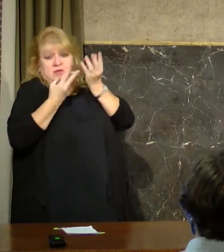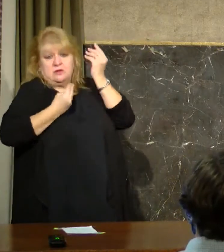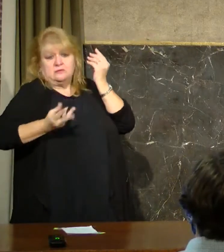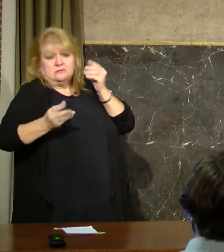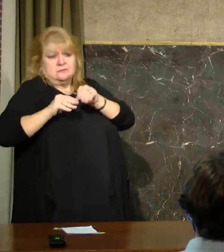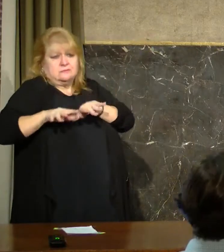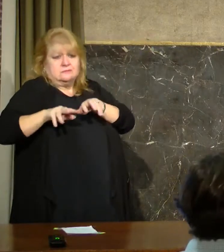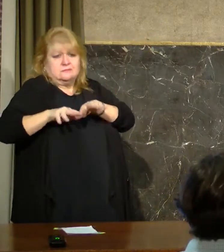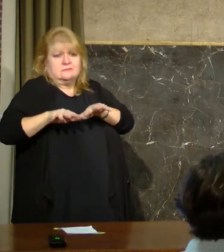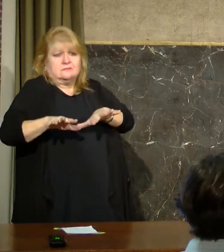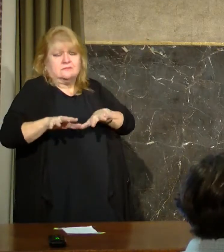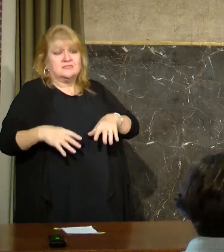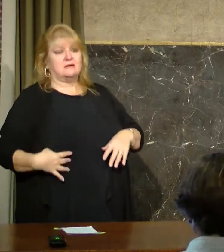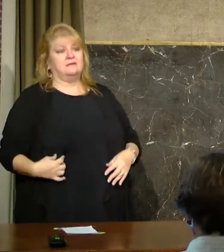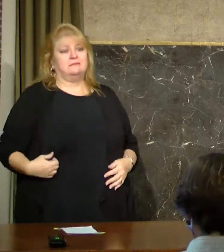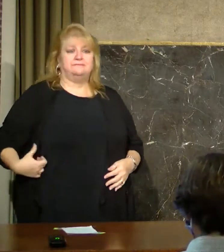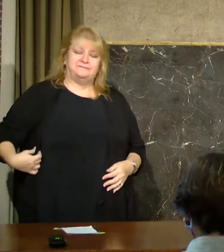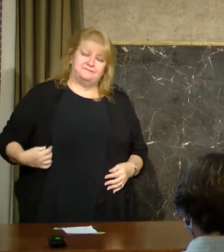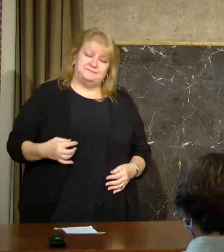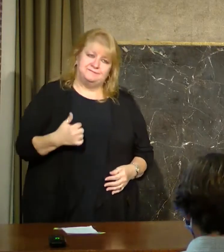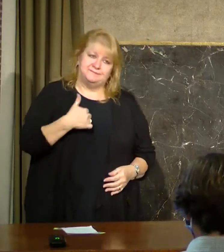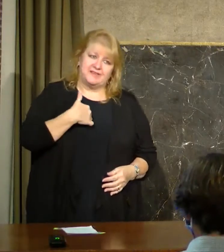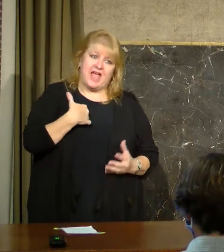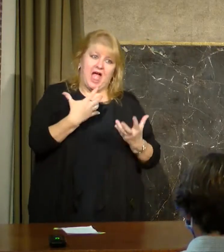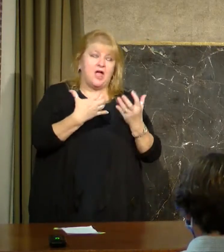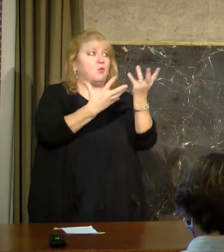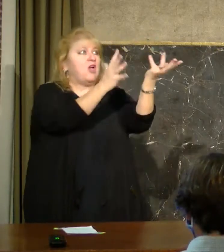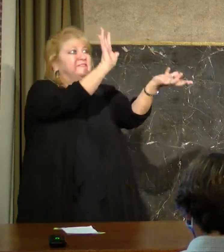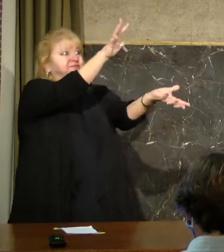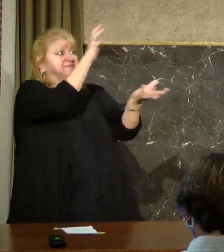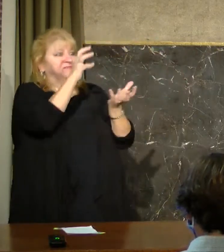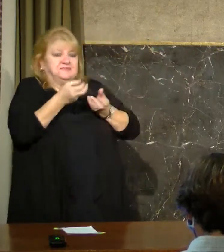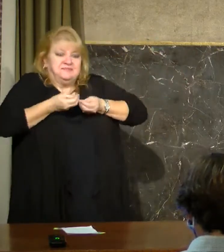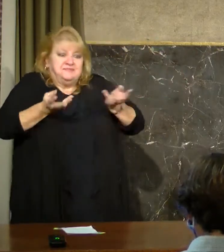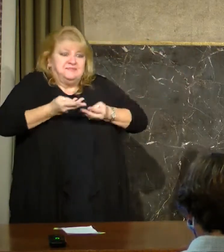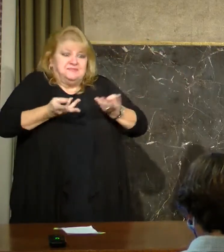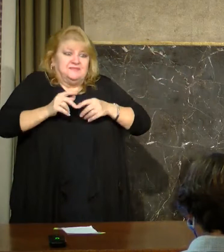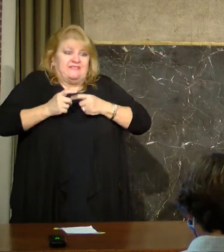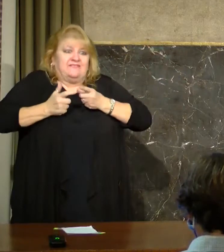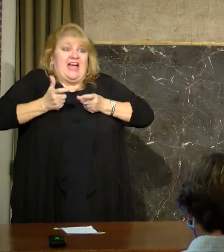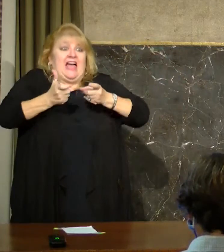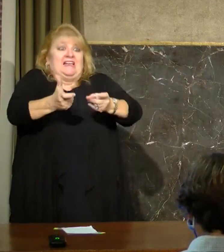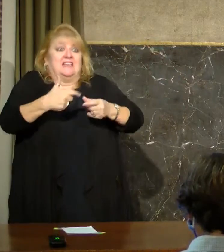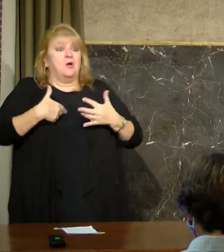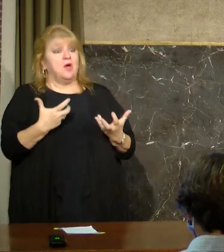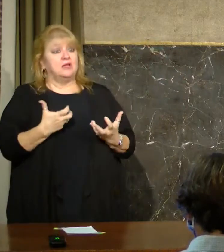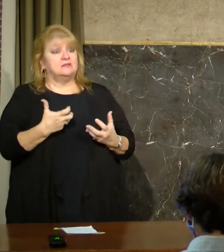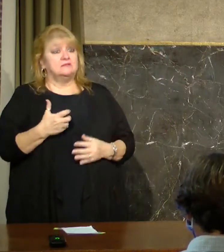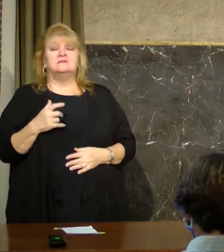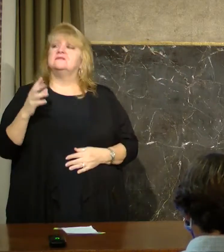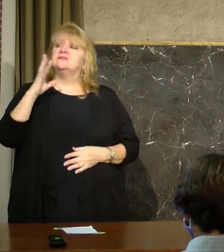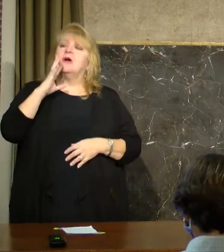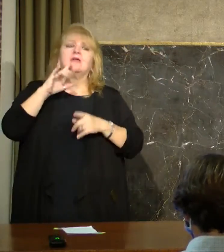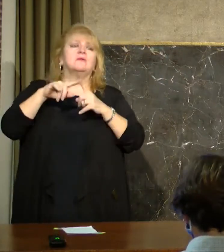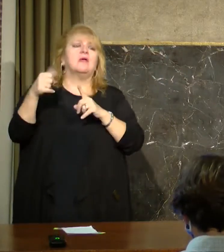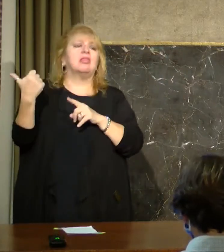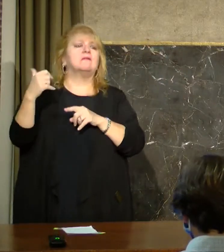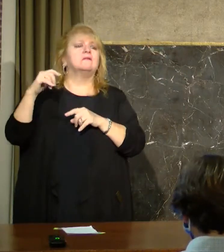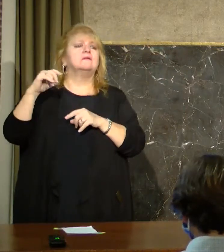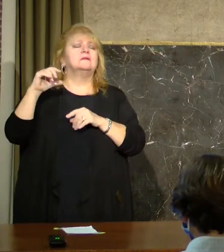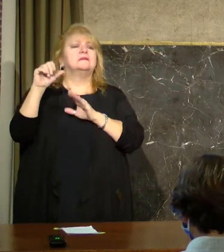I want it to be going faster than it is. I haven't talked to anybody in any state, or I had a conversation with General Perna